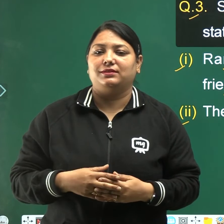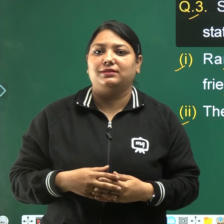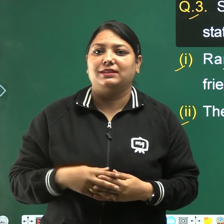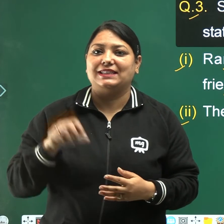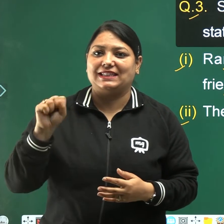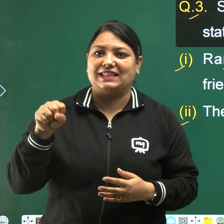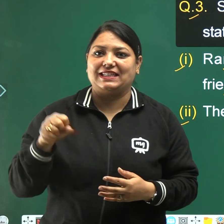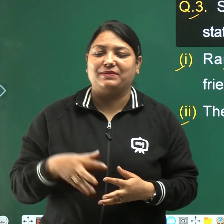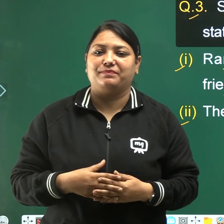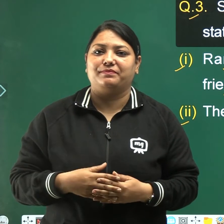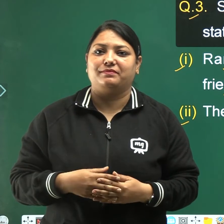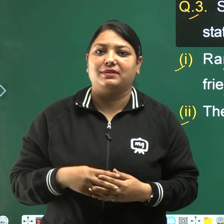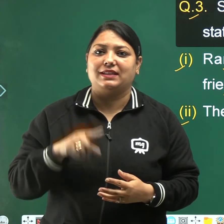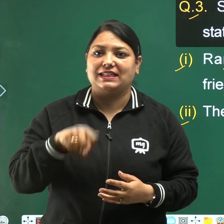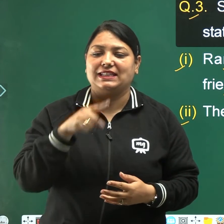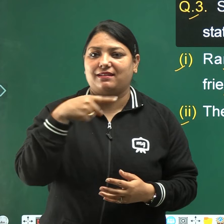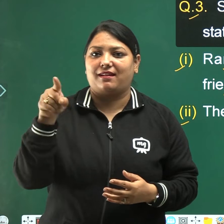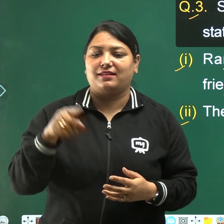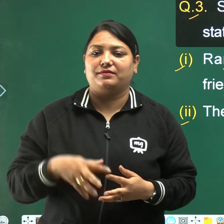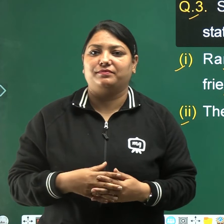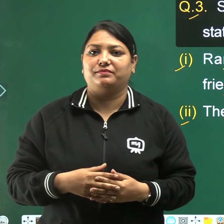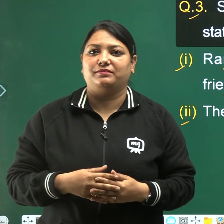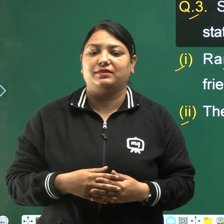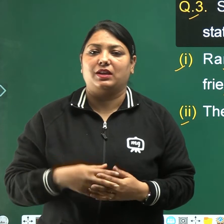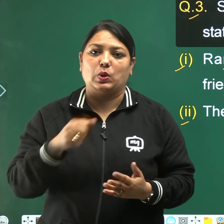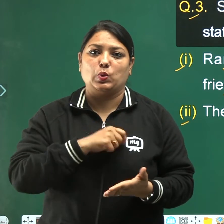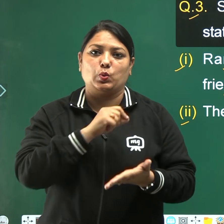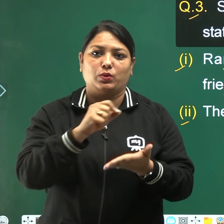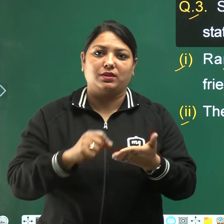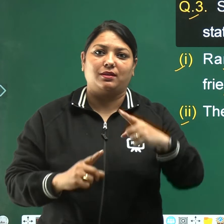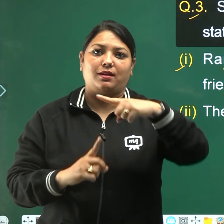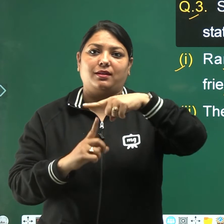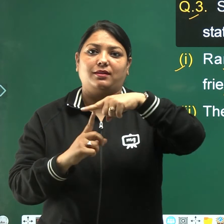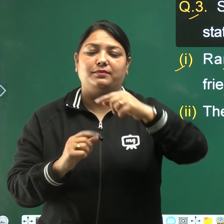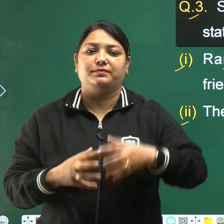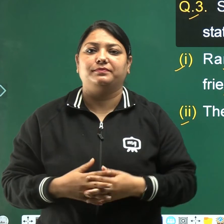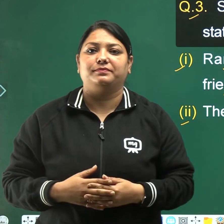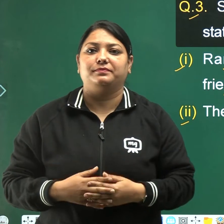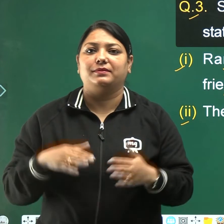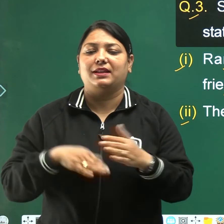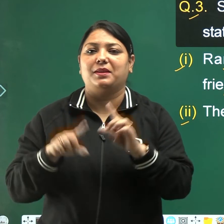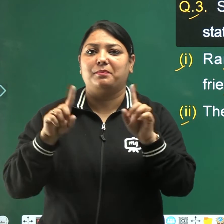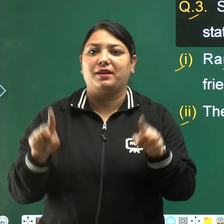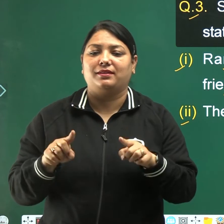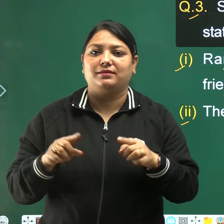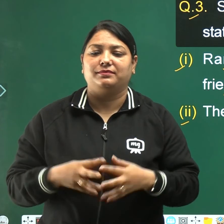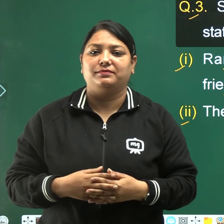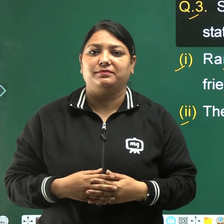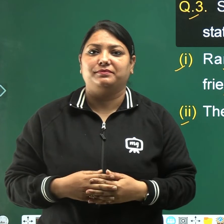yes, it is correct, so we shall write T in the bracket.